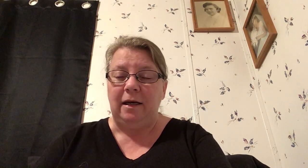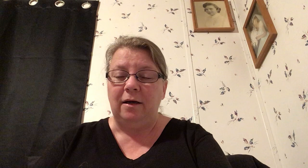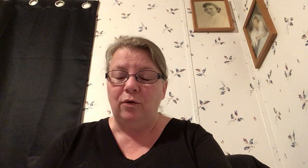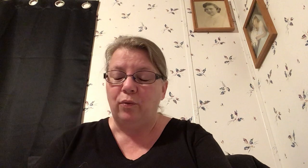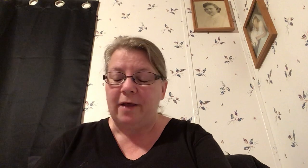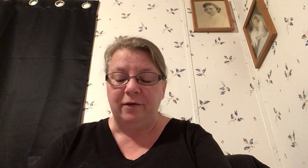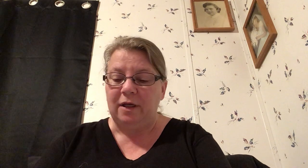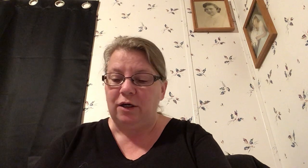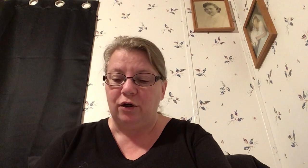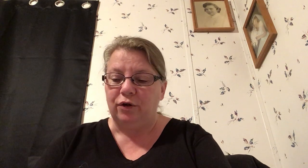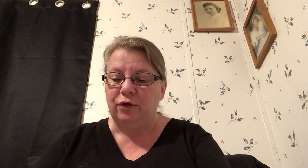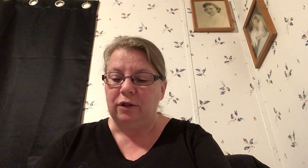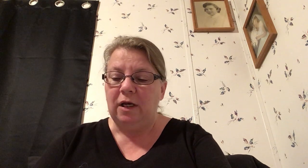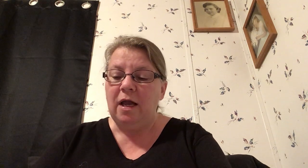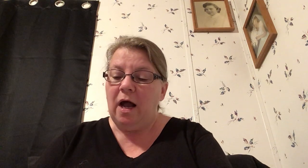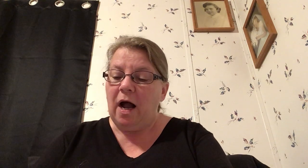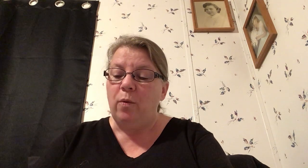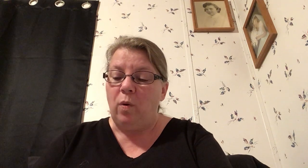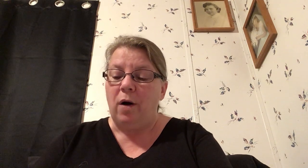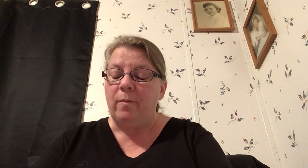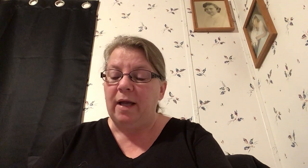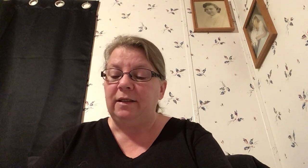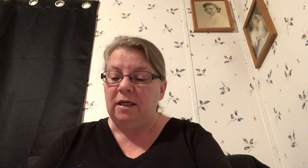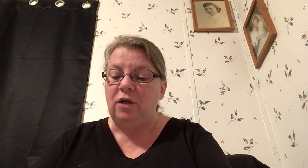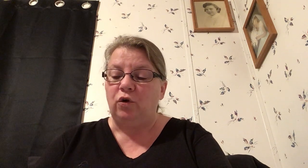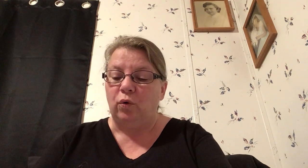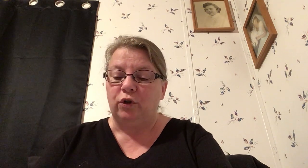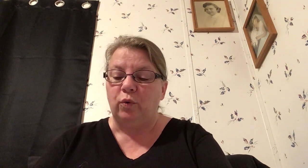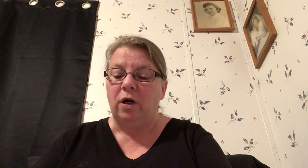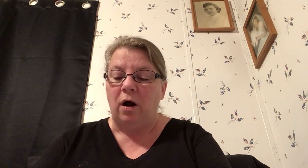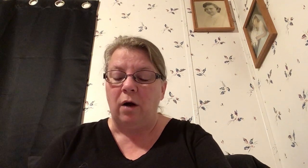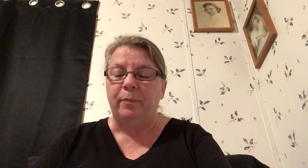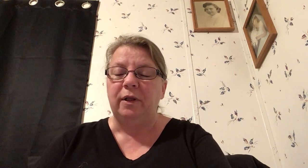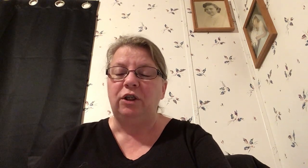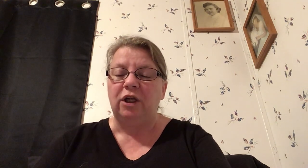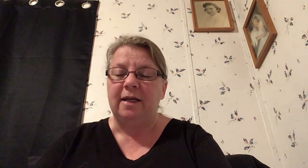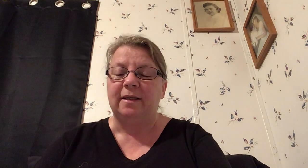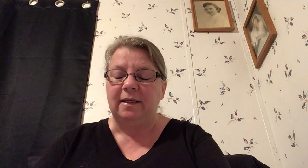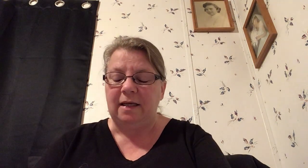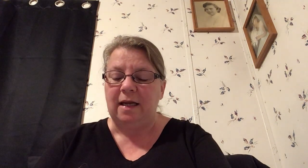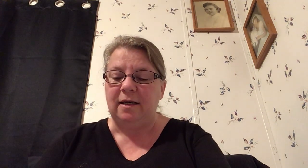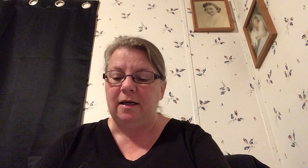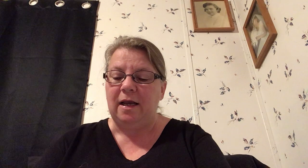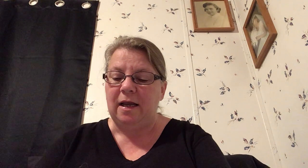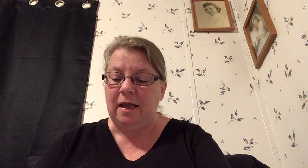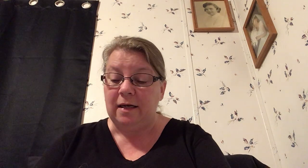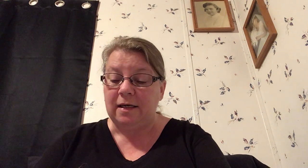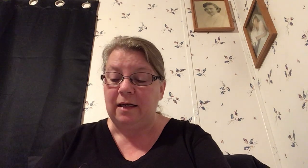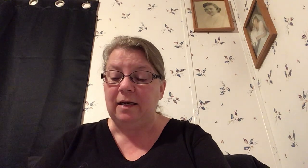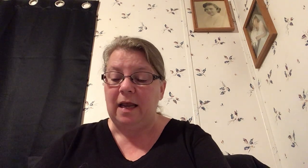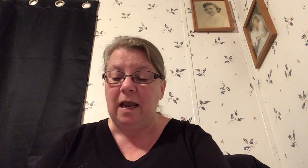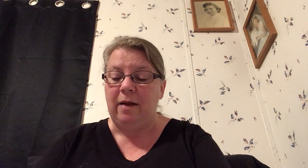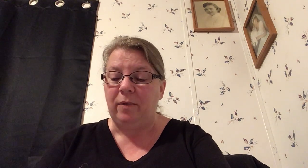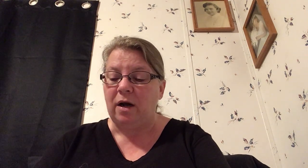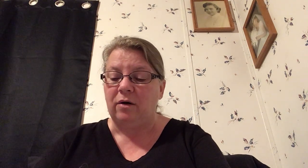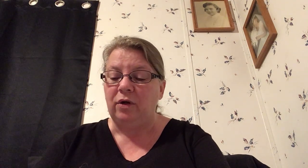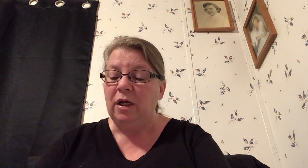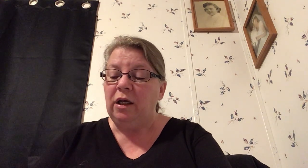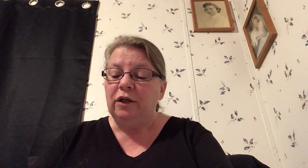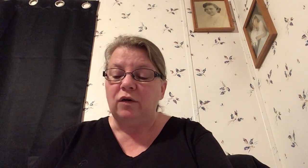rather than a curse I want my detour to accomplish its intended aim God so